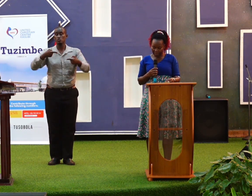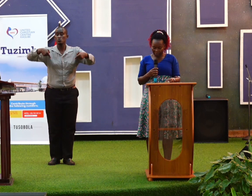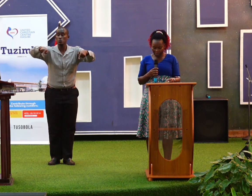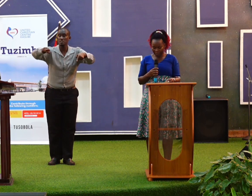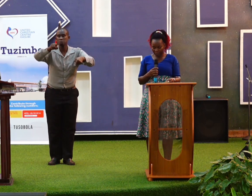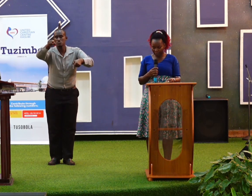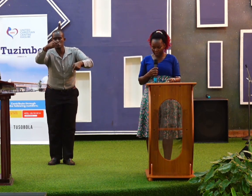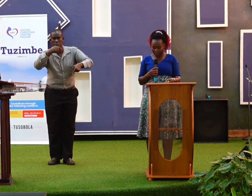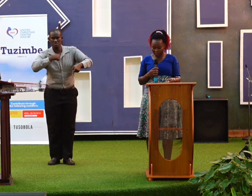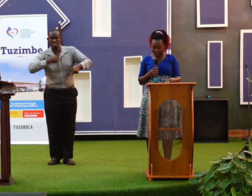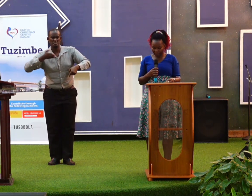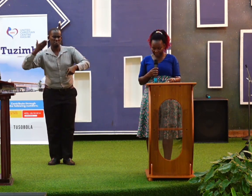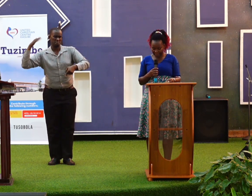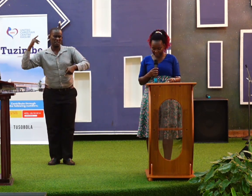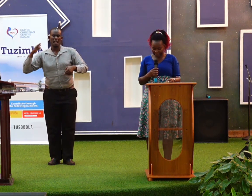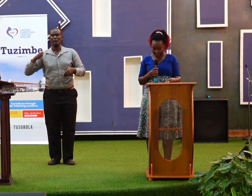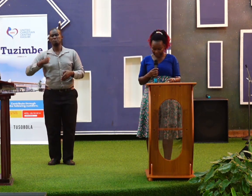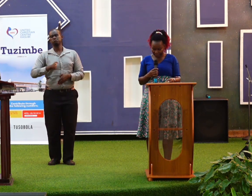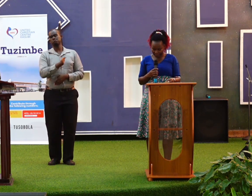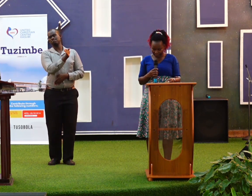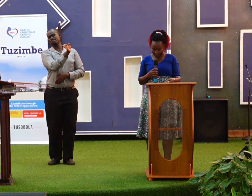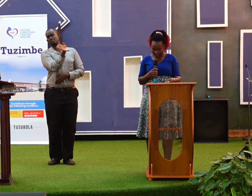Because we were all perverted.